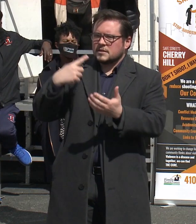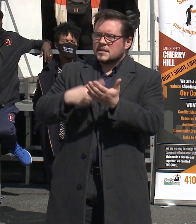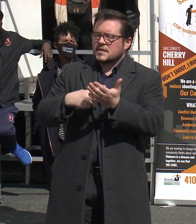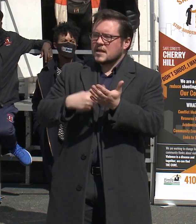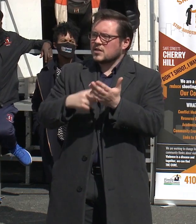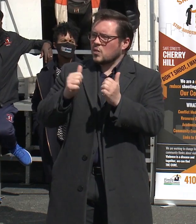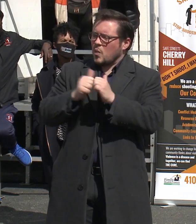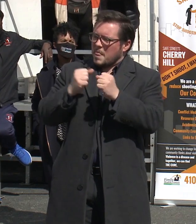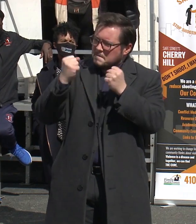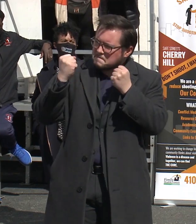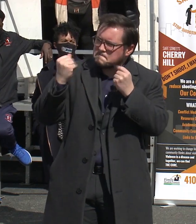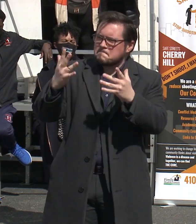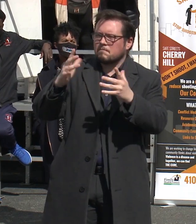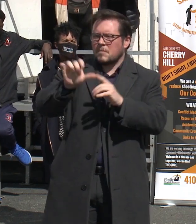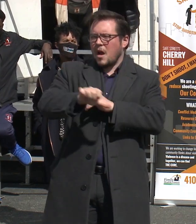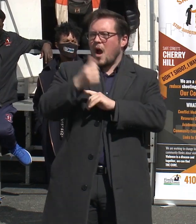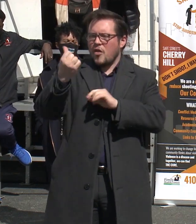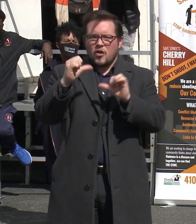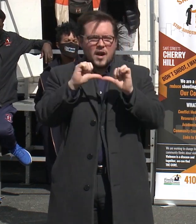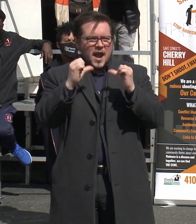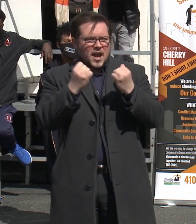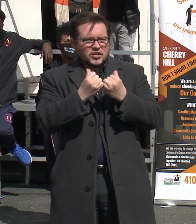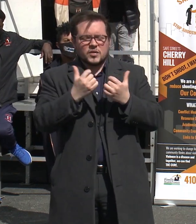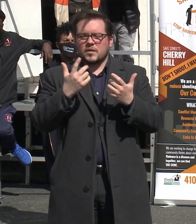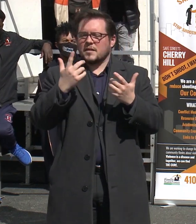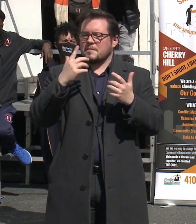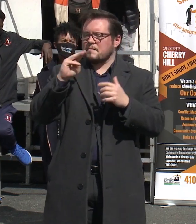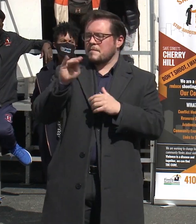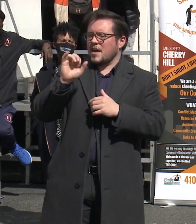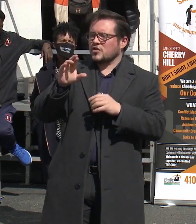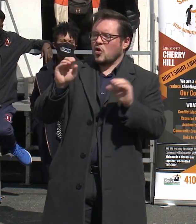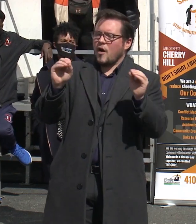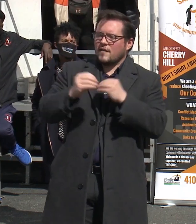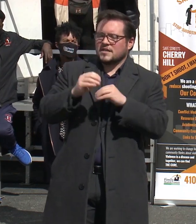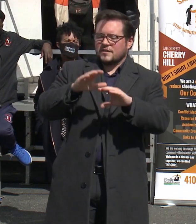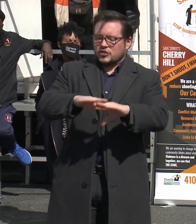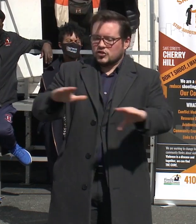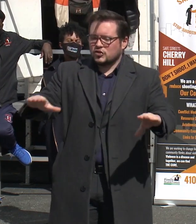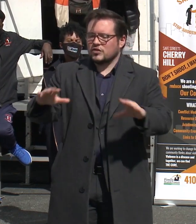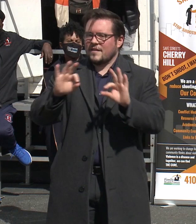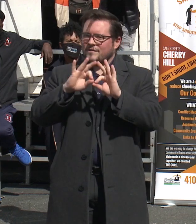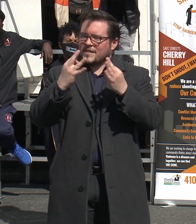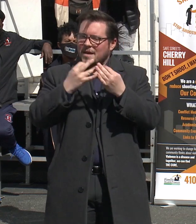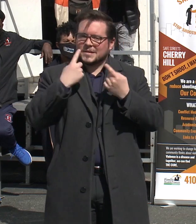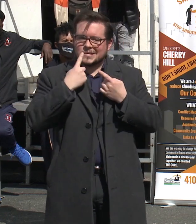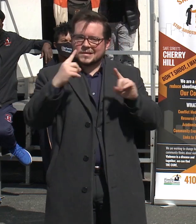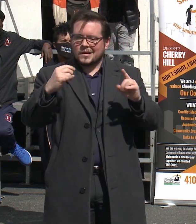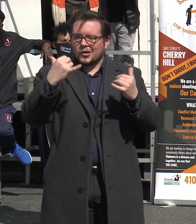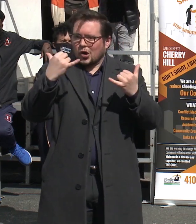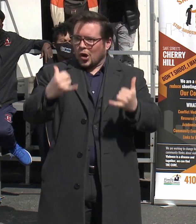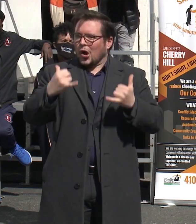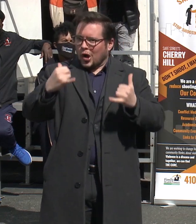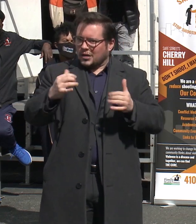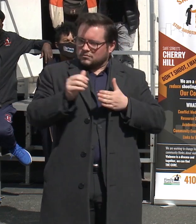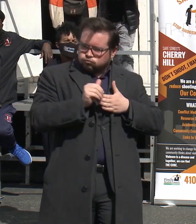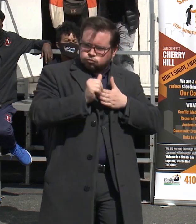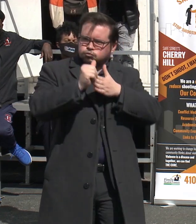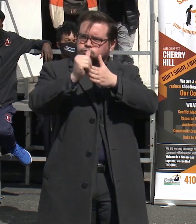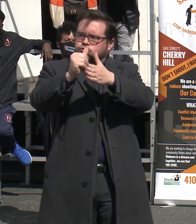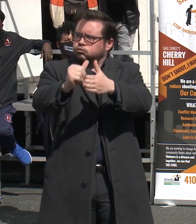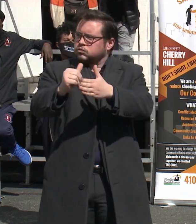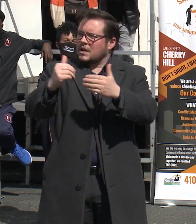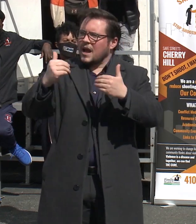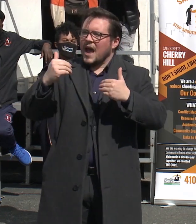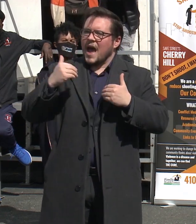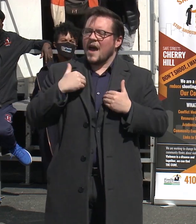with many other agencies, but the Mayor's Office of Children and Family Success are currently spearheading a charge to host a